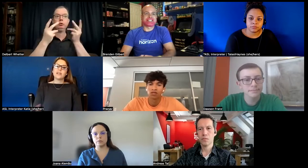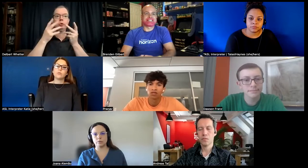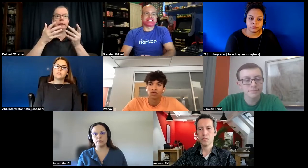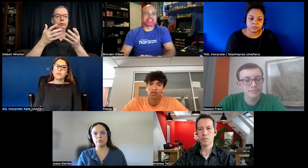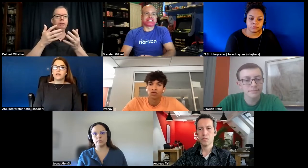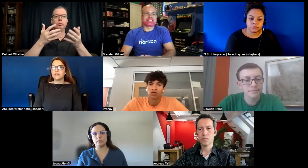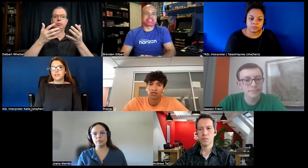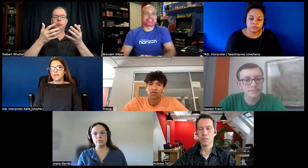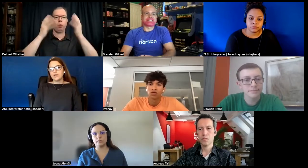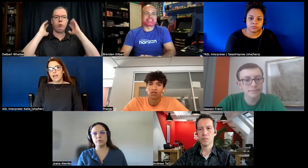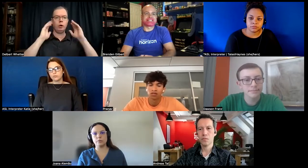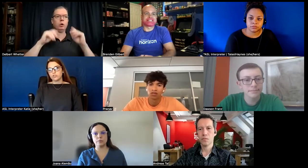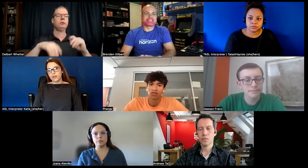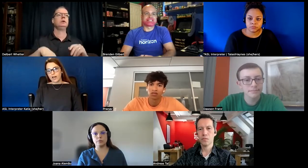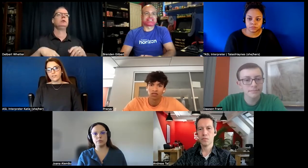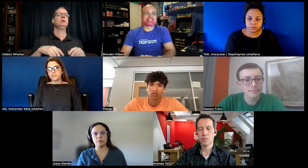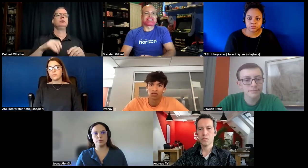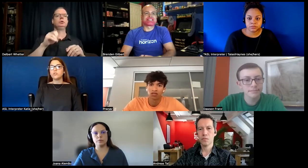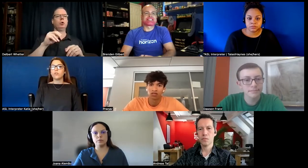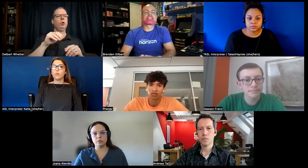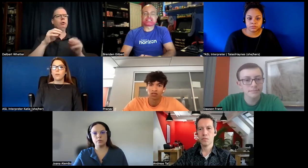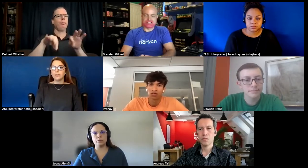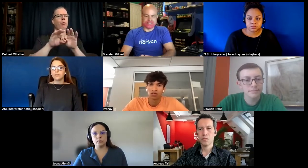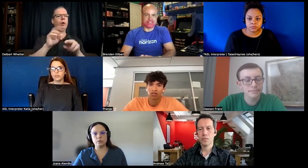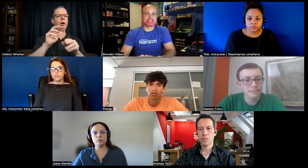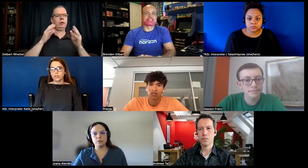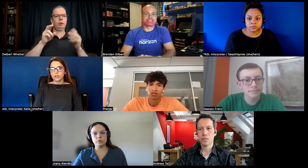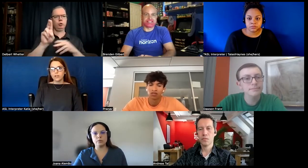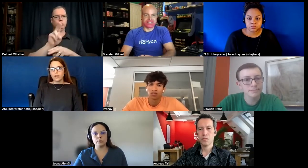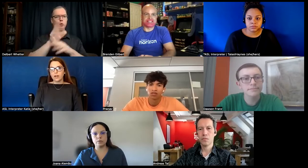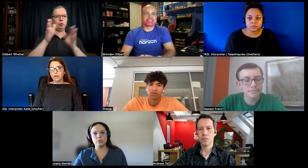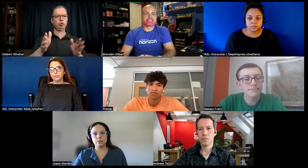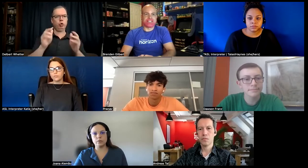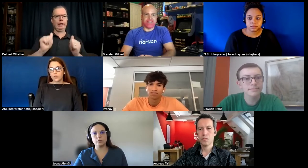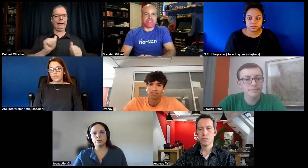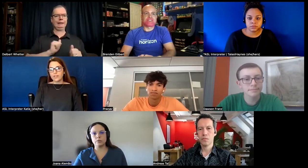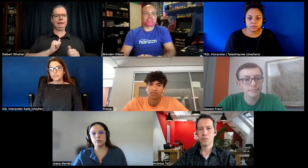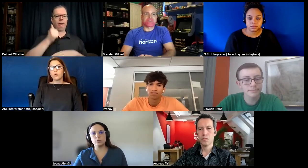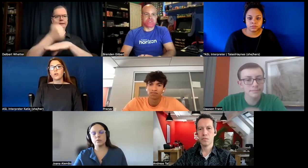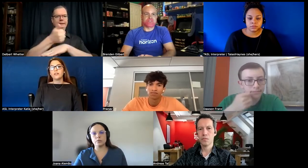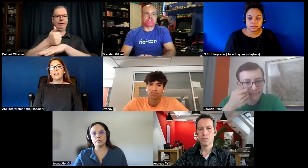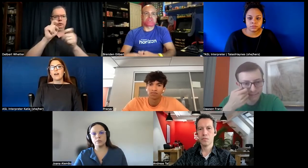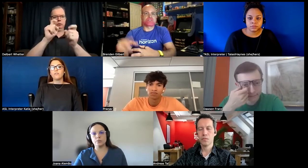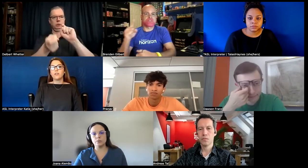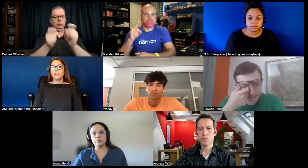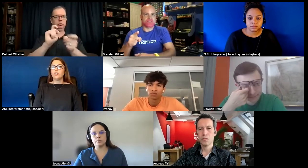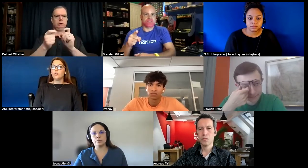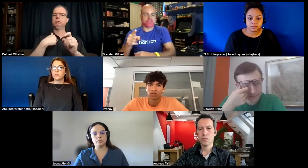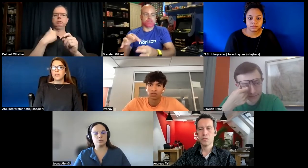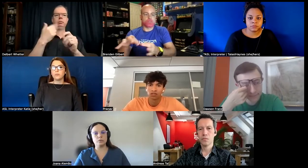sound stimulus added in the captions or not if that's going to be too overwhelming to the user um so i think it's important to have a user be able